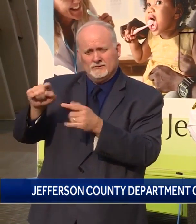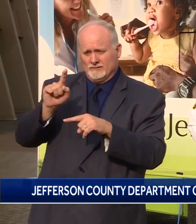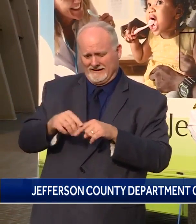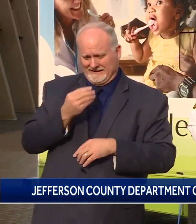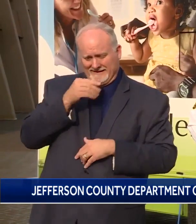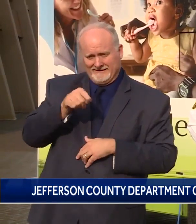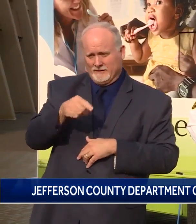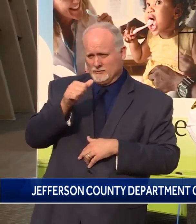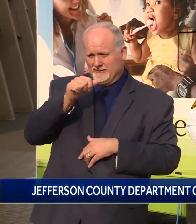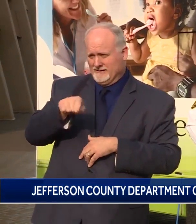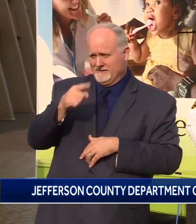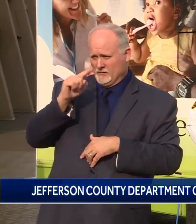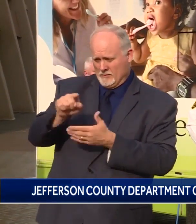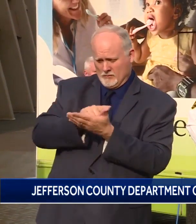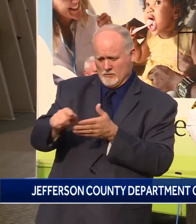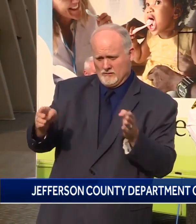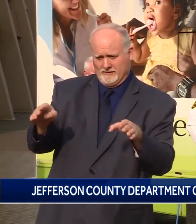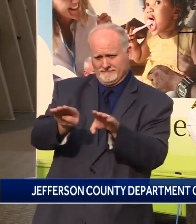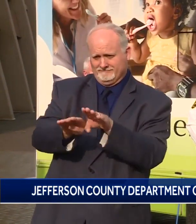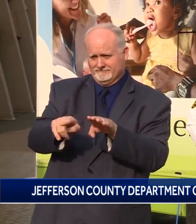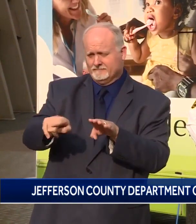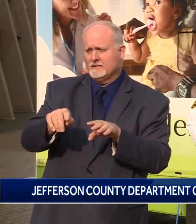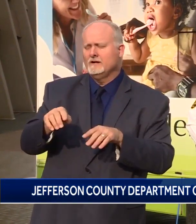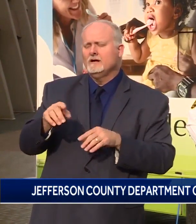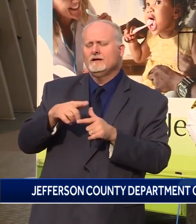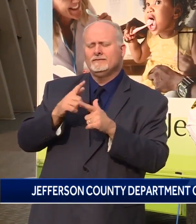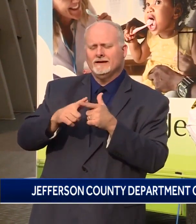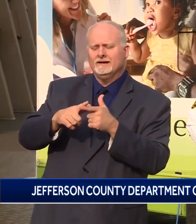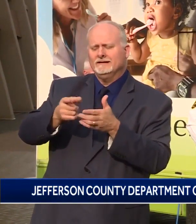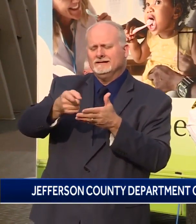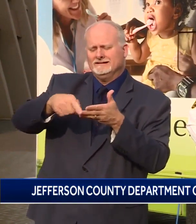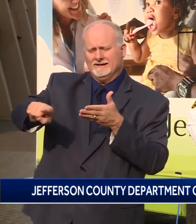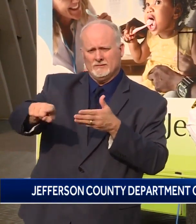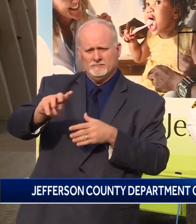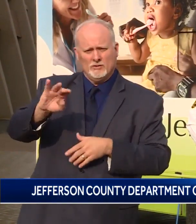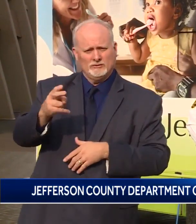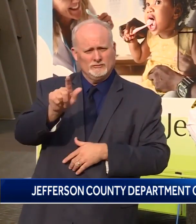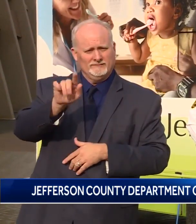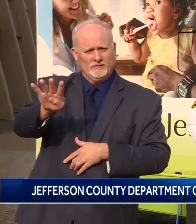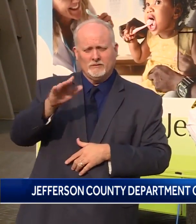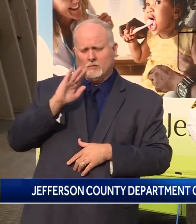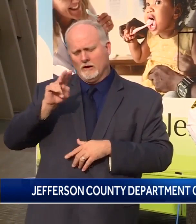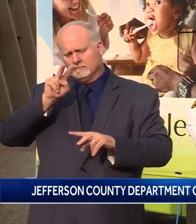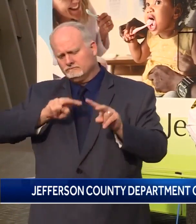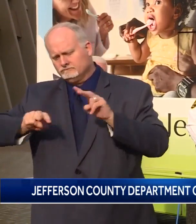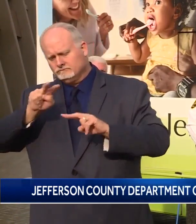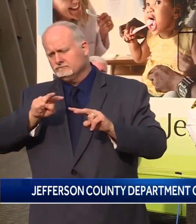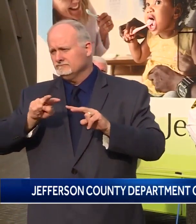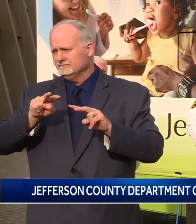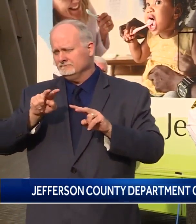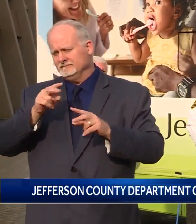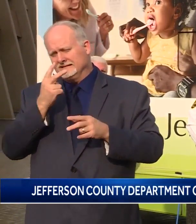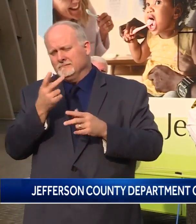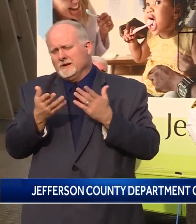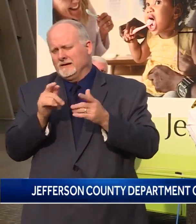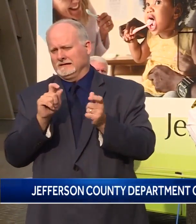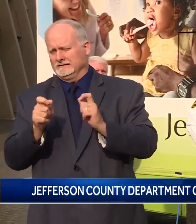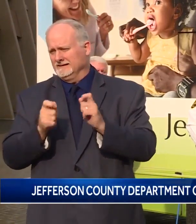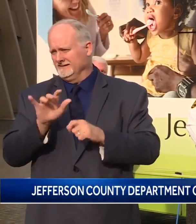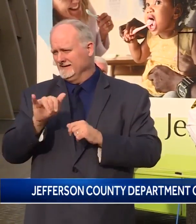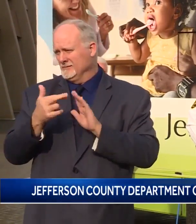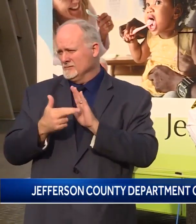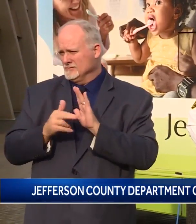order shall be reevaluated prior to the end of that week, which would be March 24th, for possible modification.